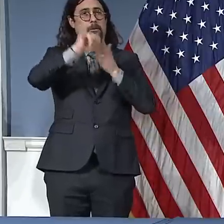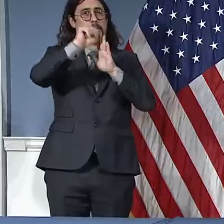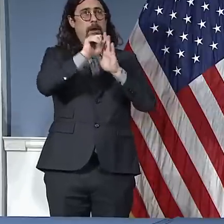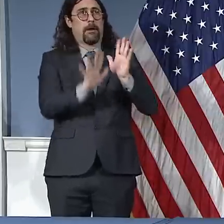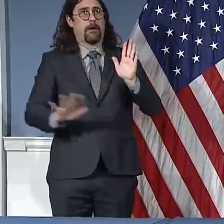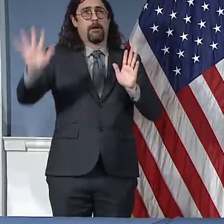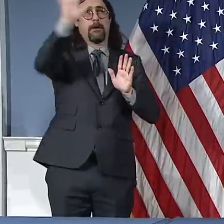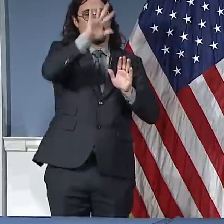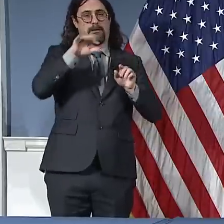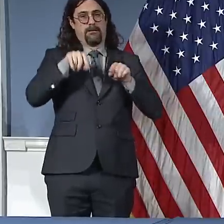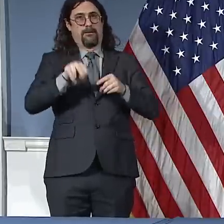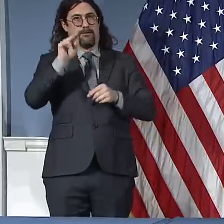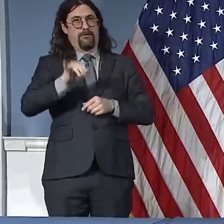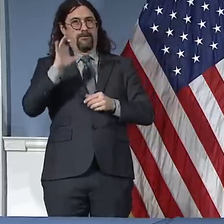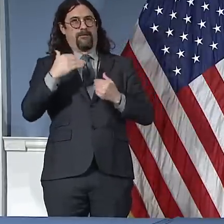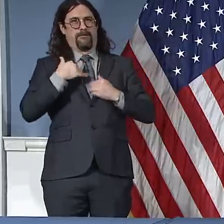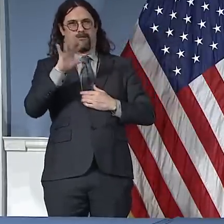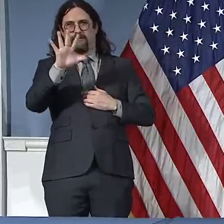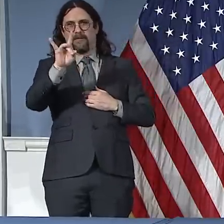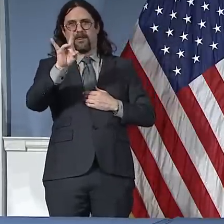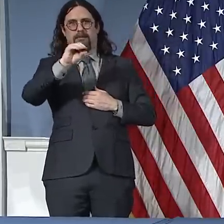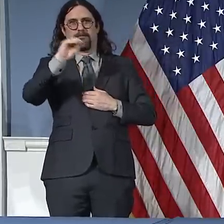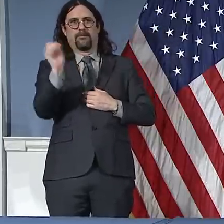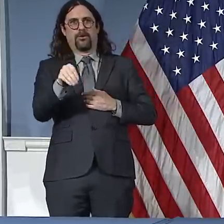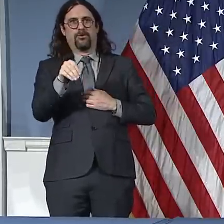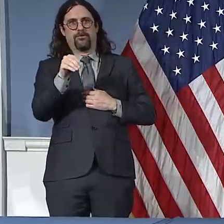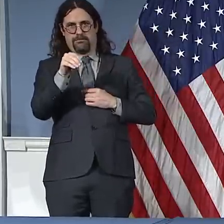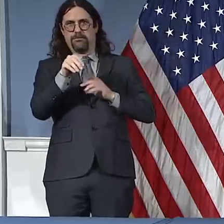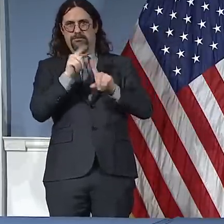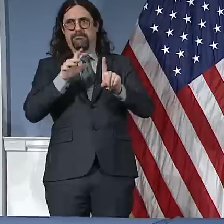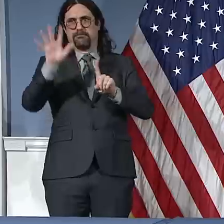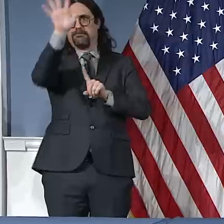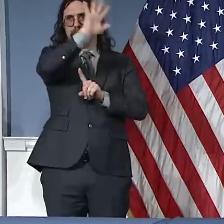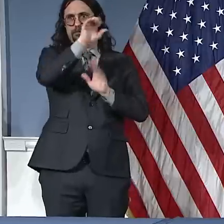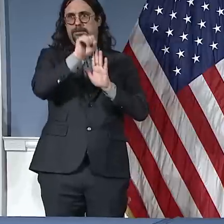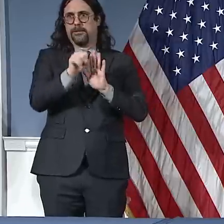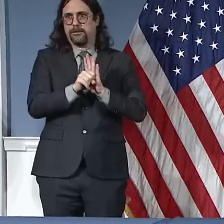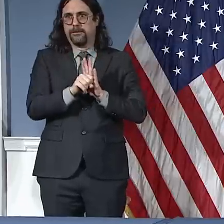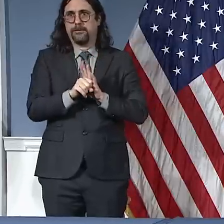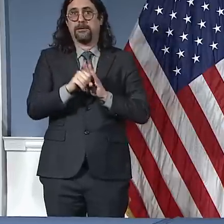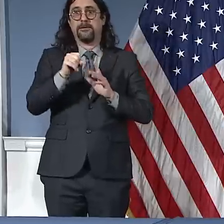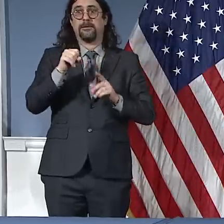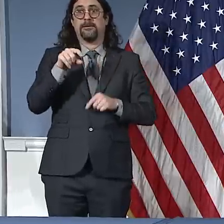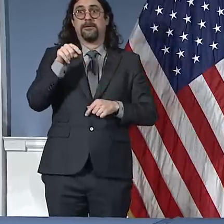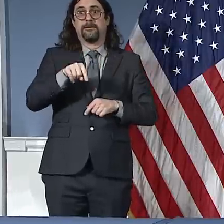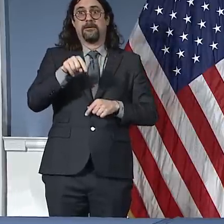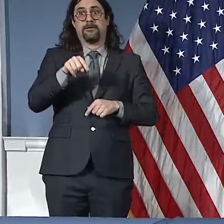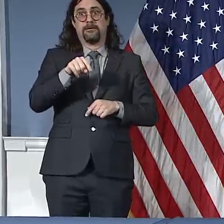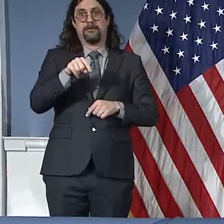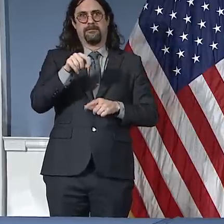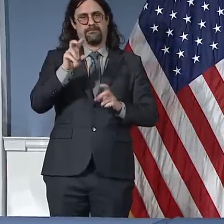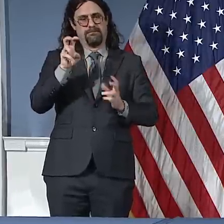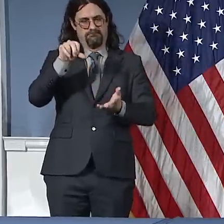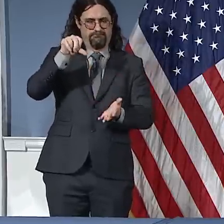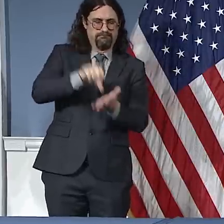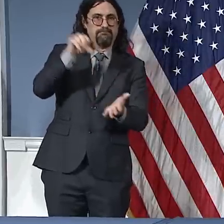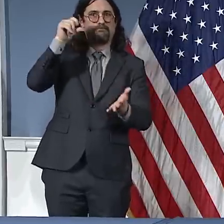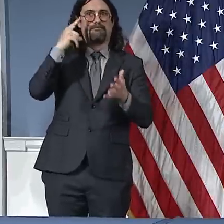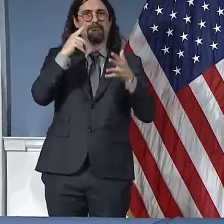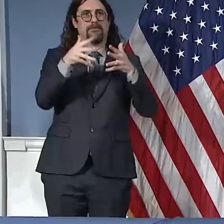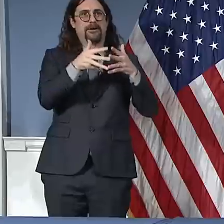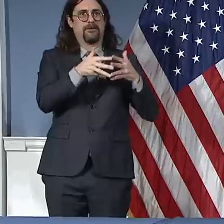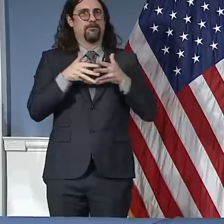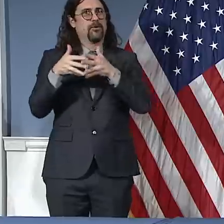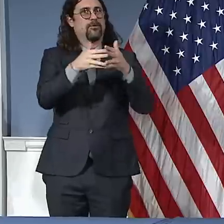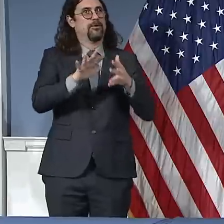us to be the epicenter, but we are the epicenter of this crisis for this nation. And obviously, as we discuss this each